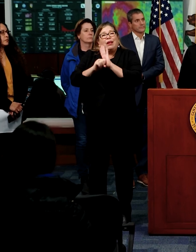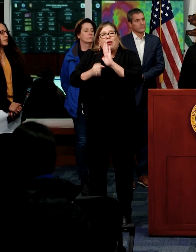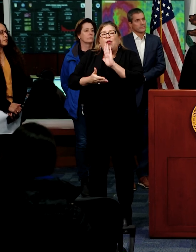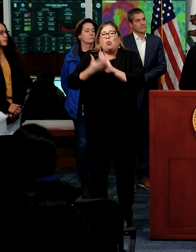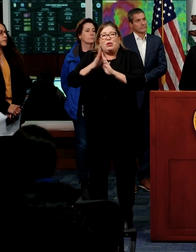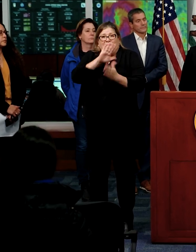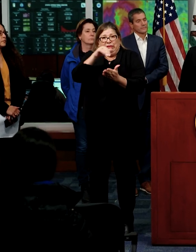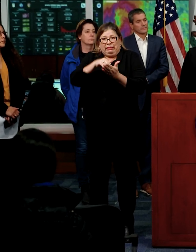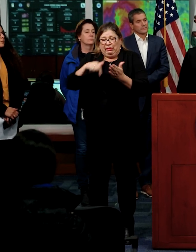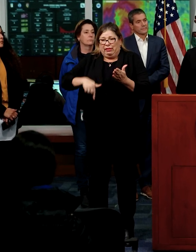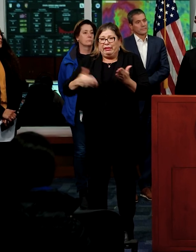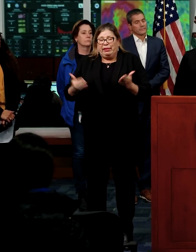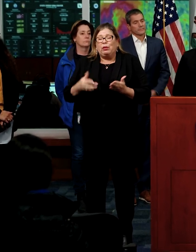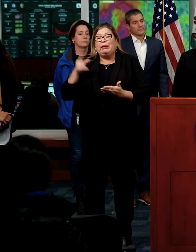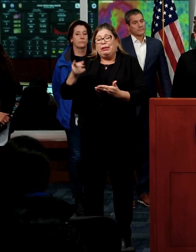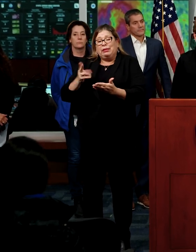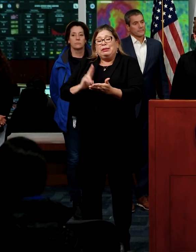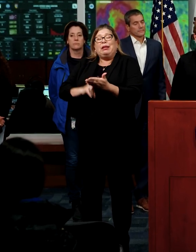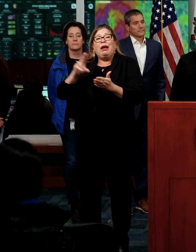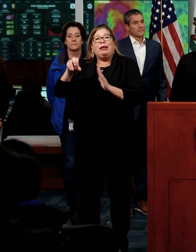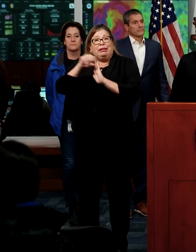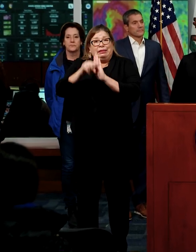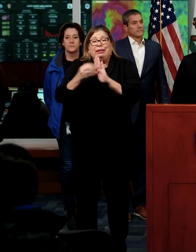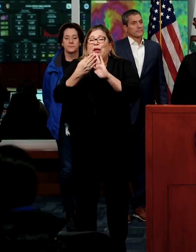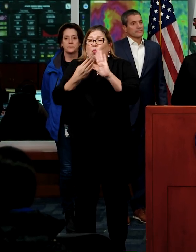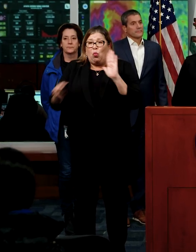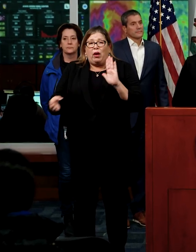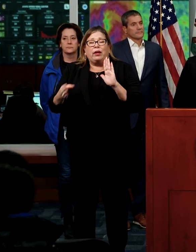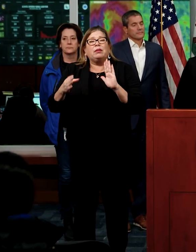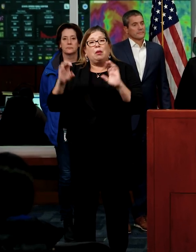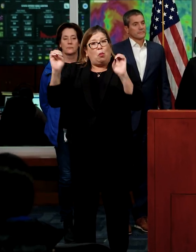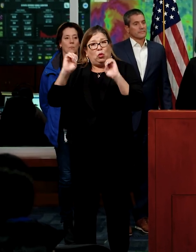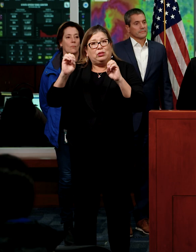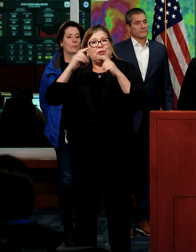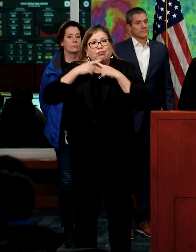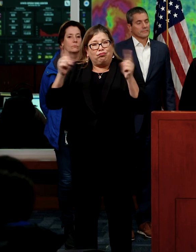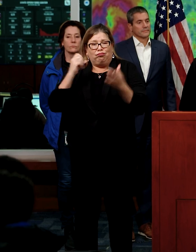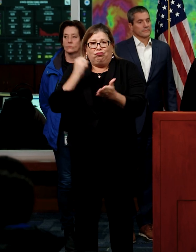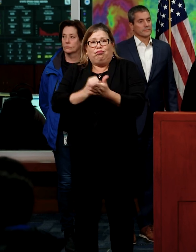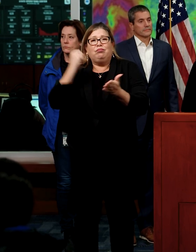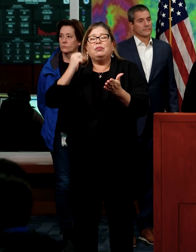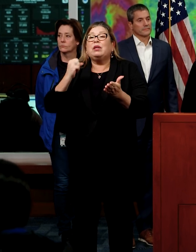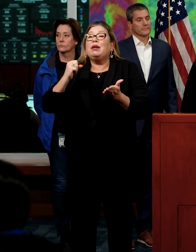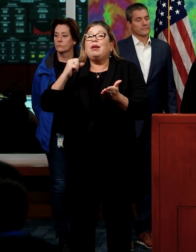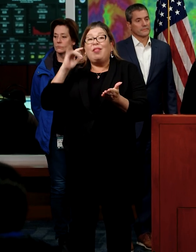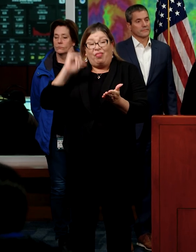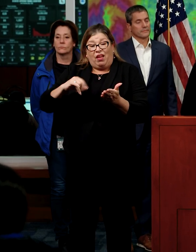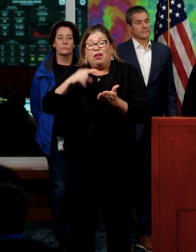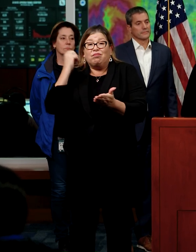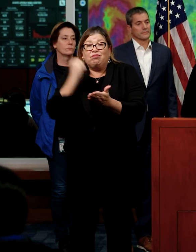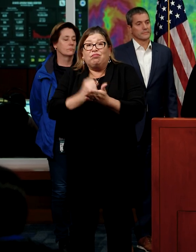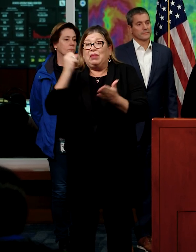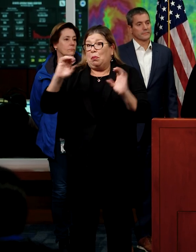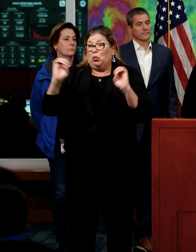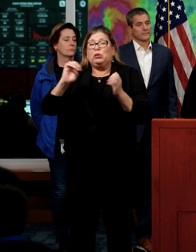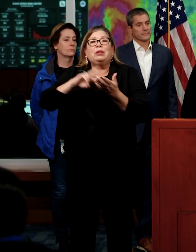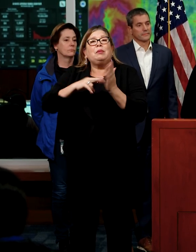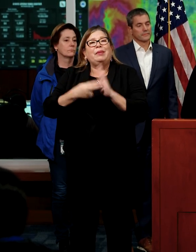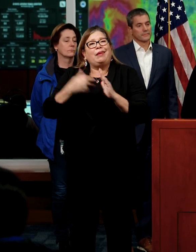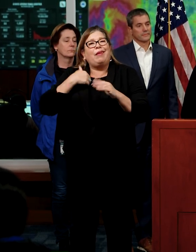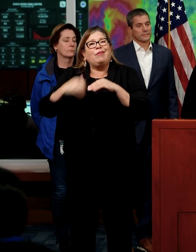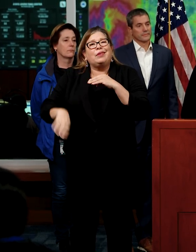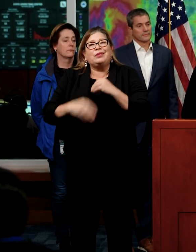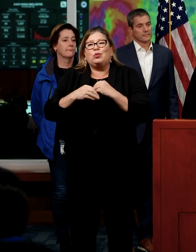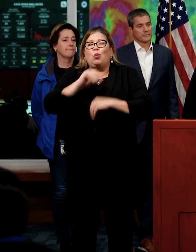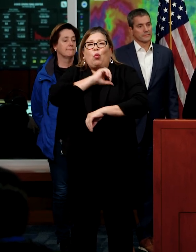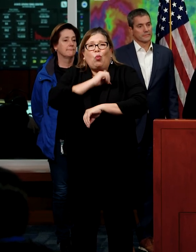declaration, a statewide emergency declaration, which provides additional authority and powers